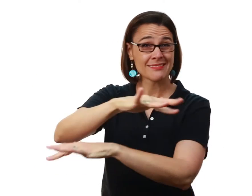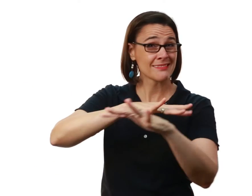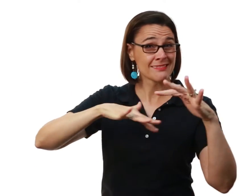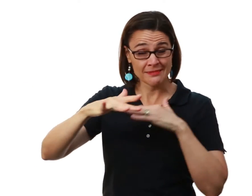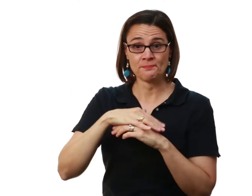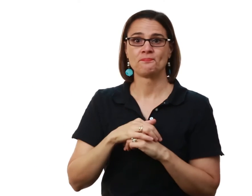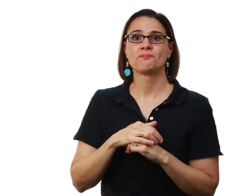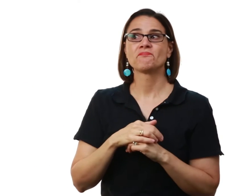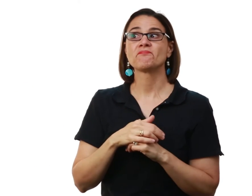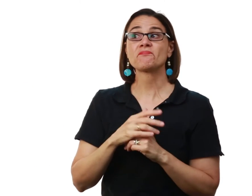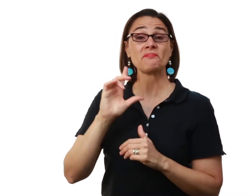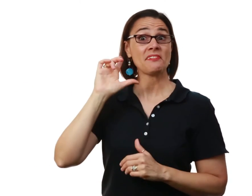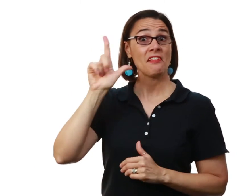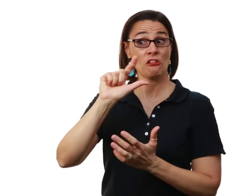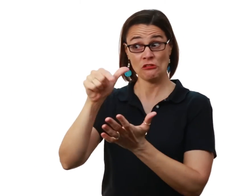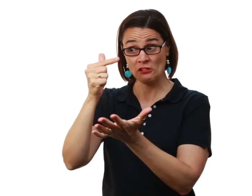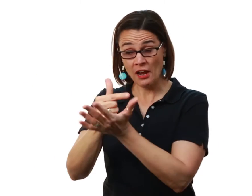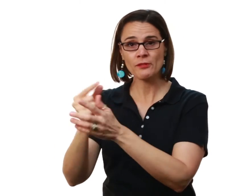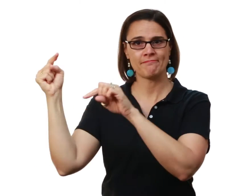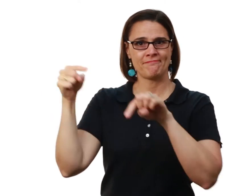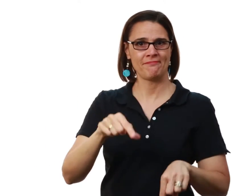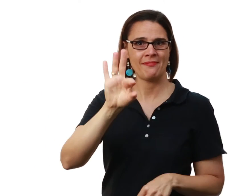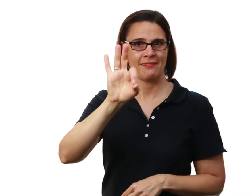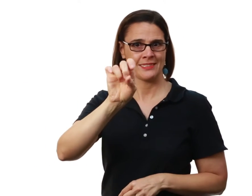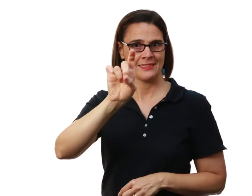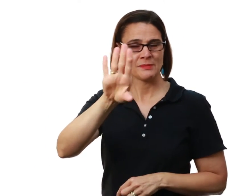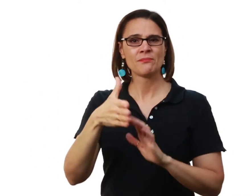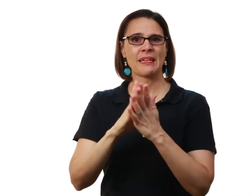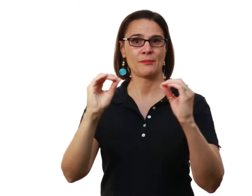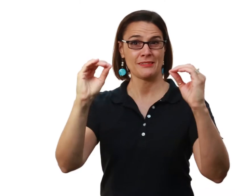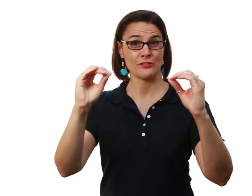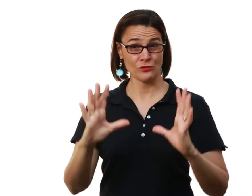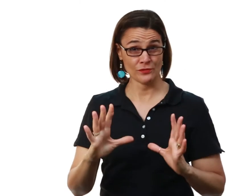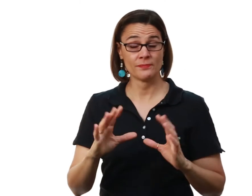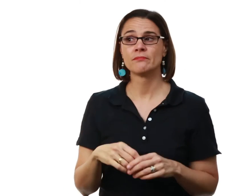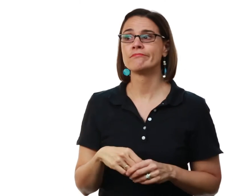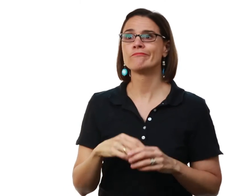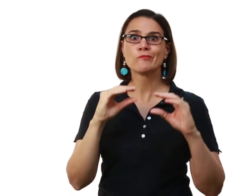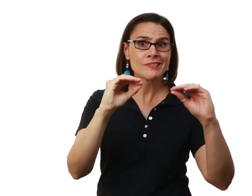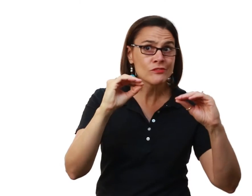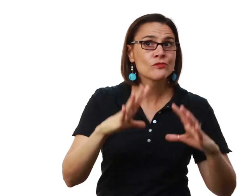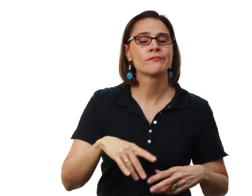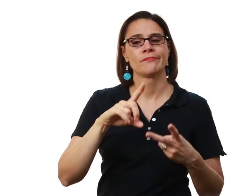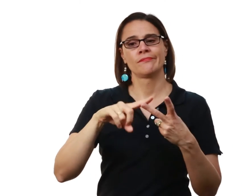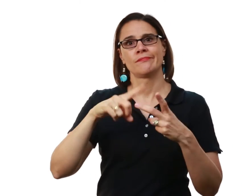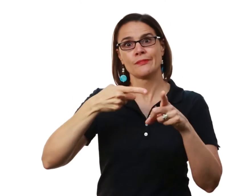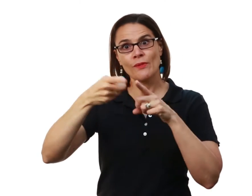with deaf and hard of hearing individuals Later, after I graduated, I came to the Florida School from the Deaf and the Blind and became a teacher I've taught,